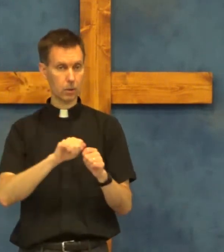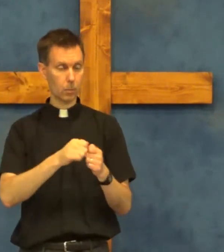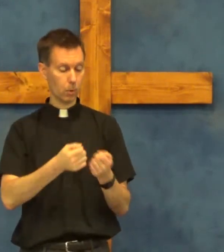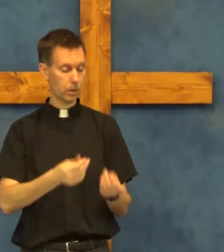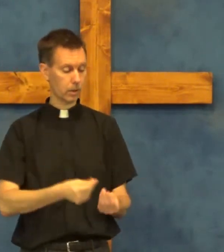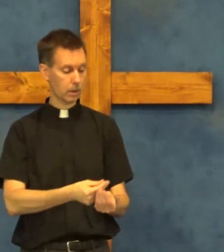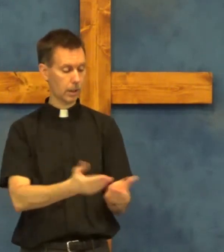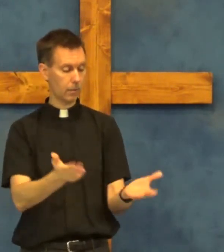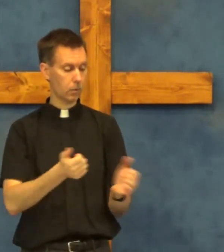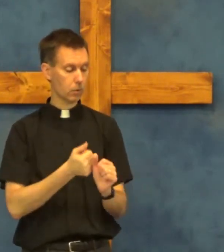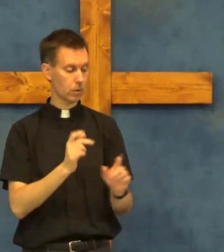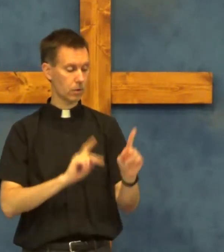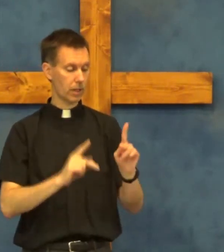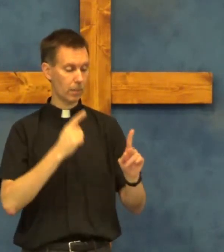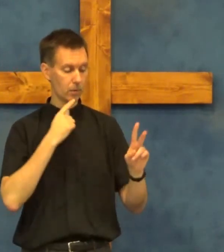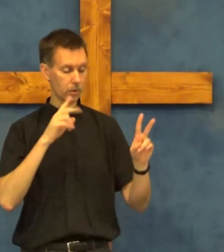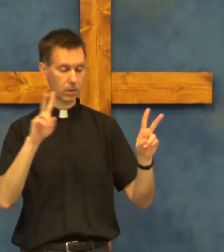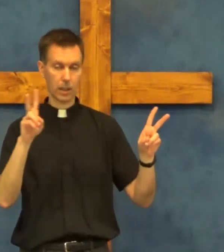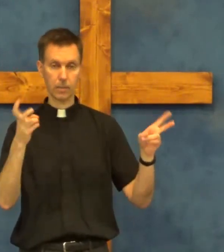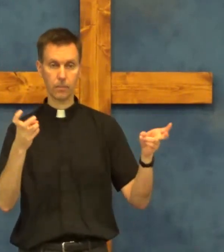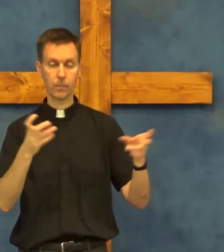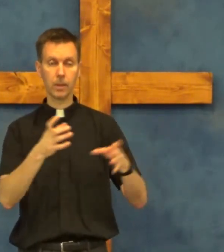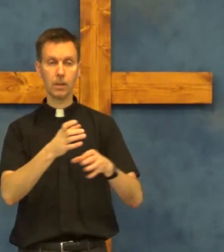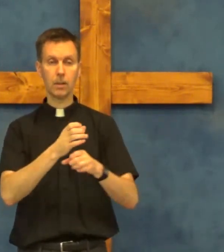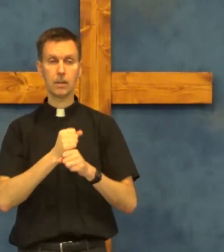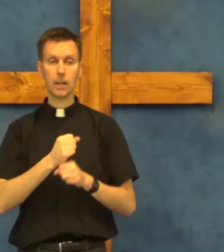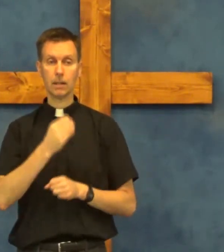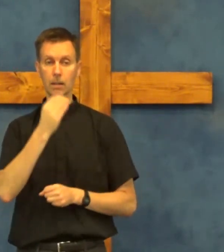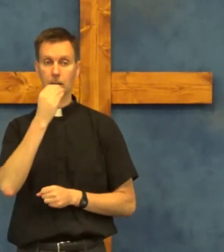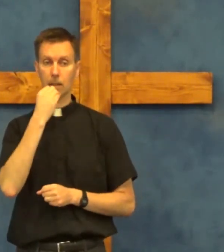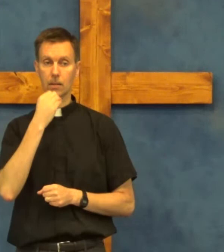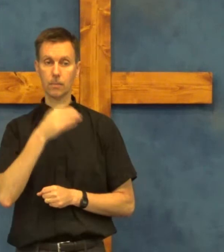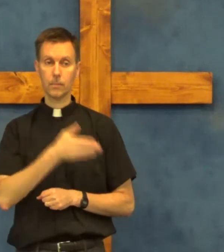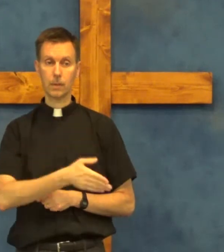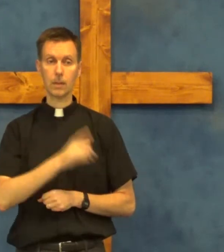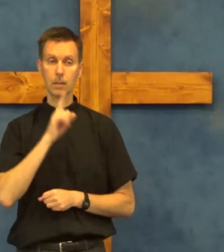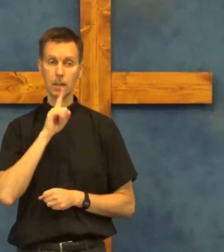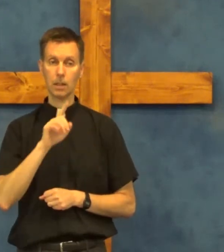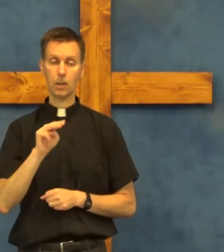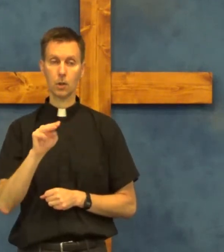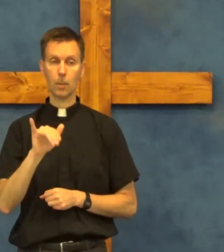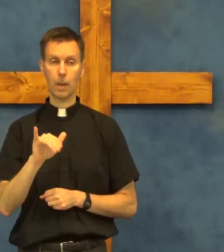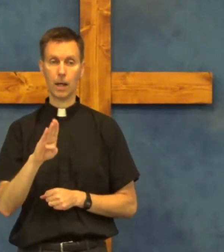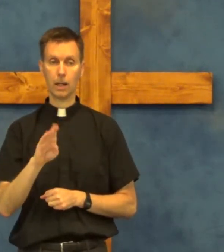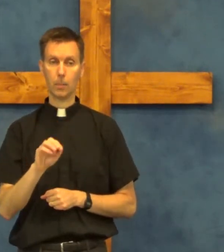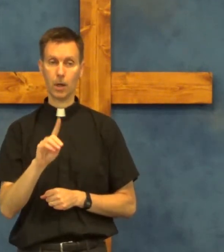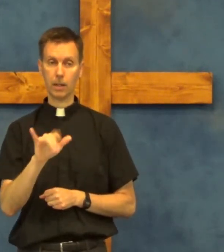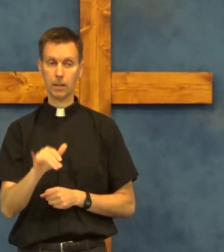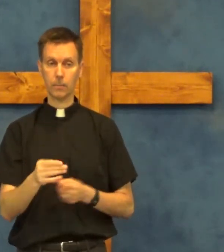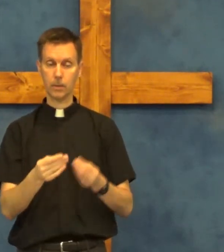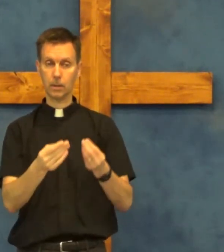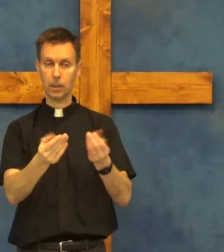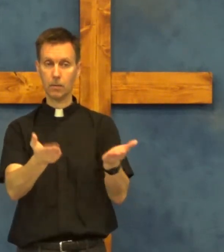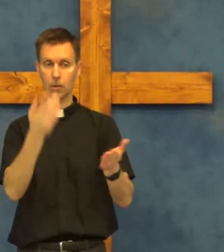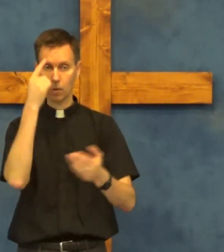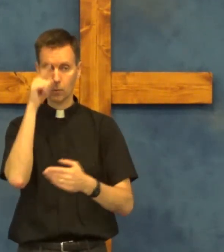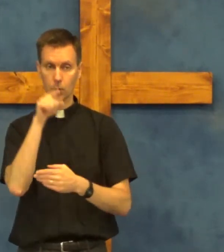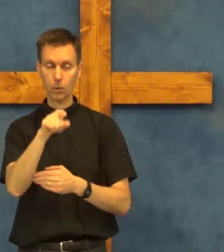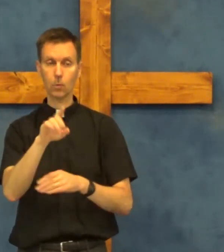broke it and gave it to the disciples and said take it this is my body given for you